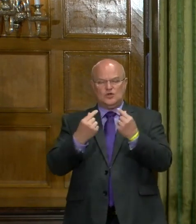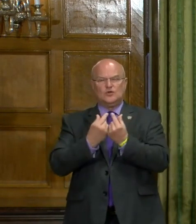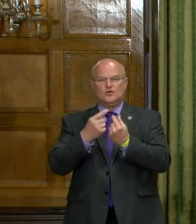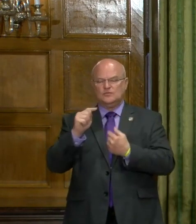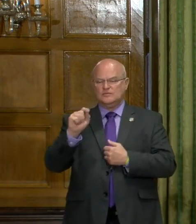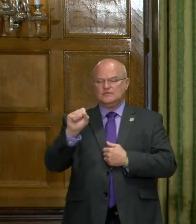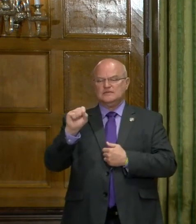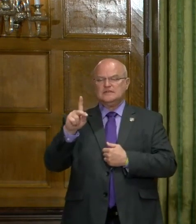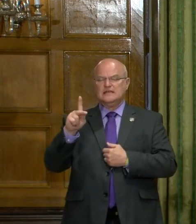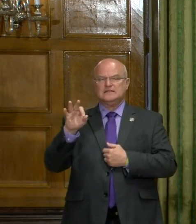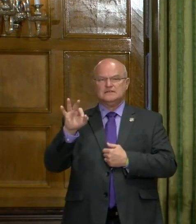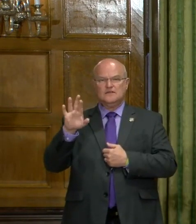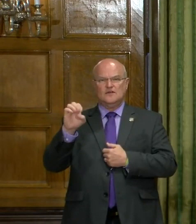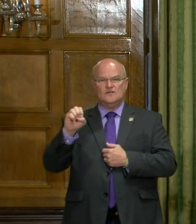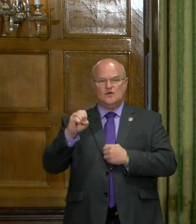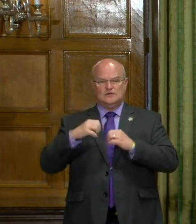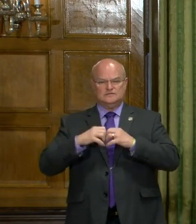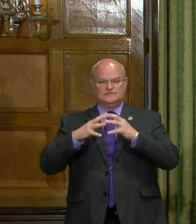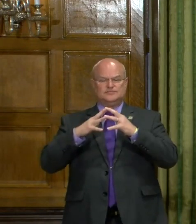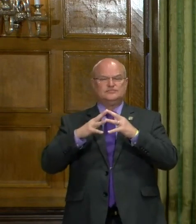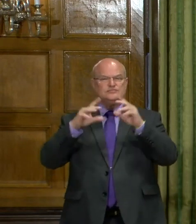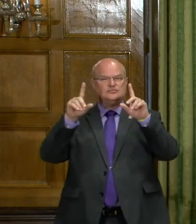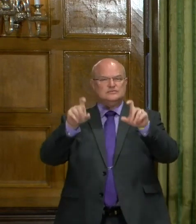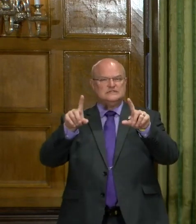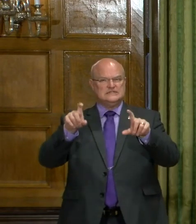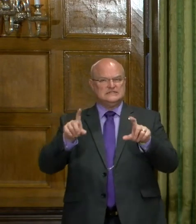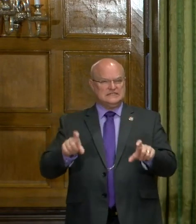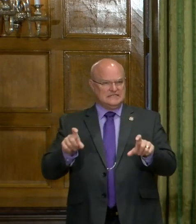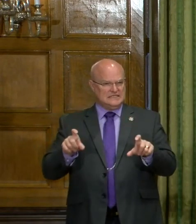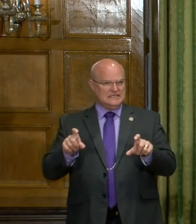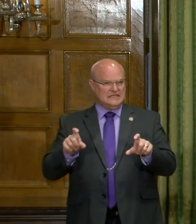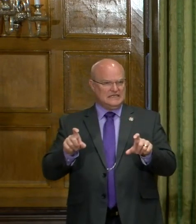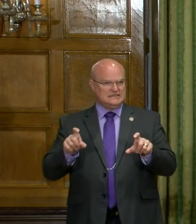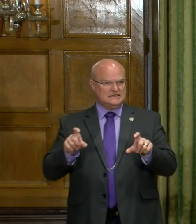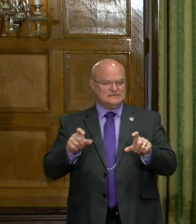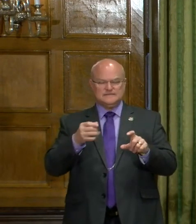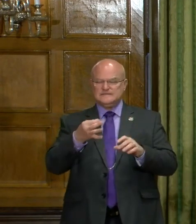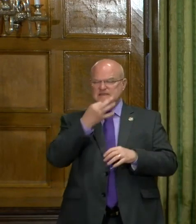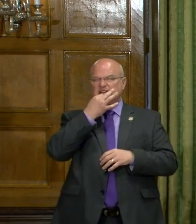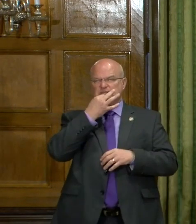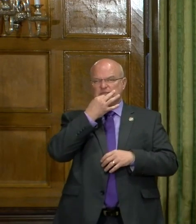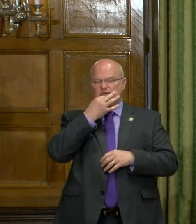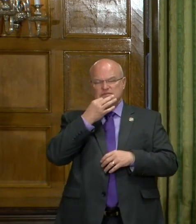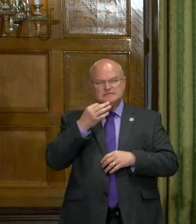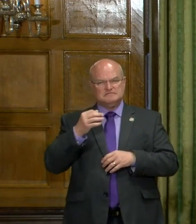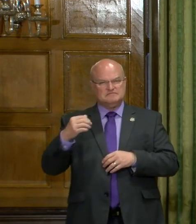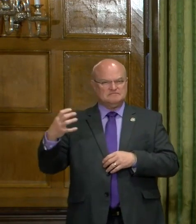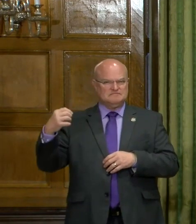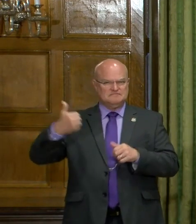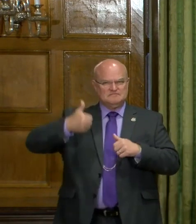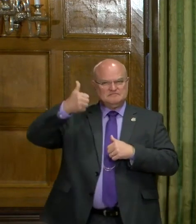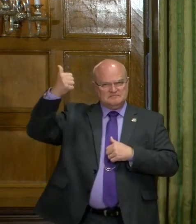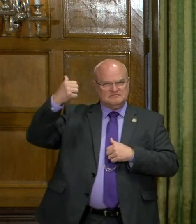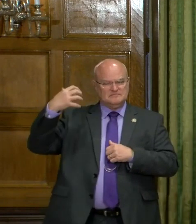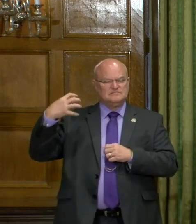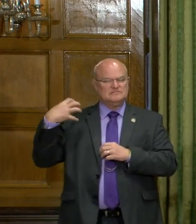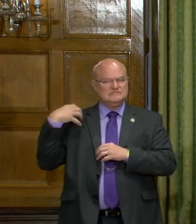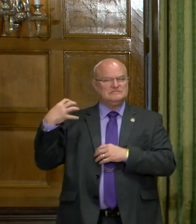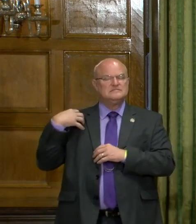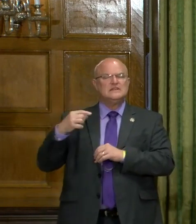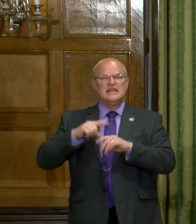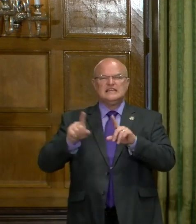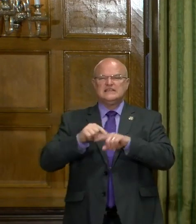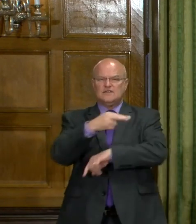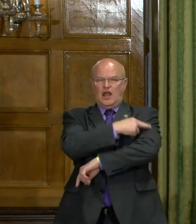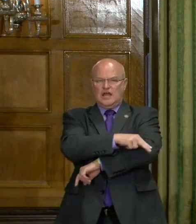of testing experts and officials and doctors in the different